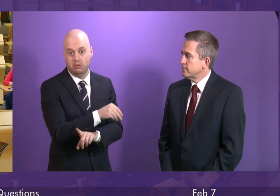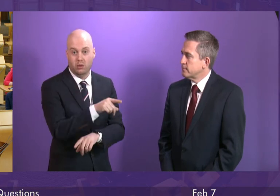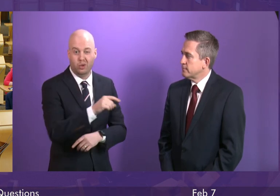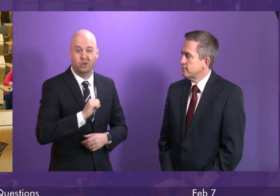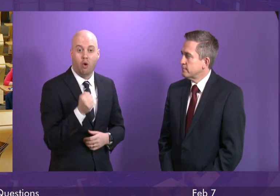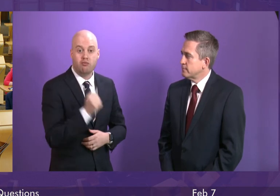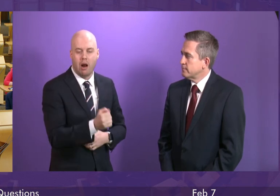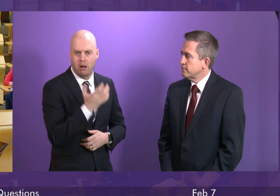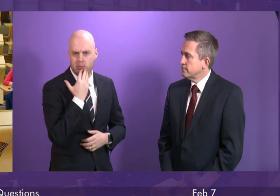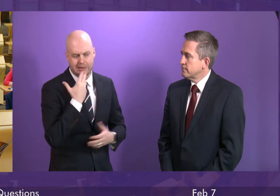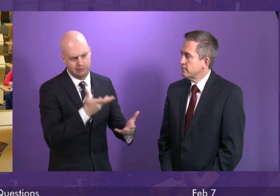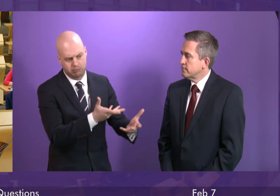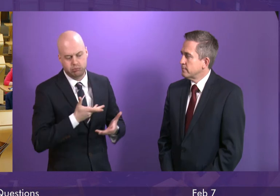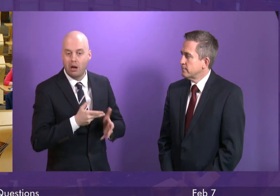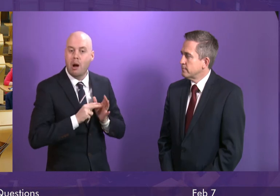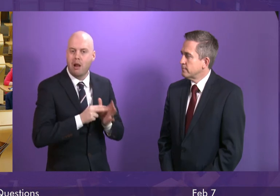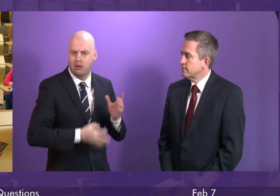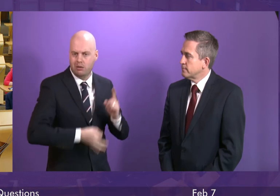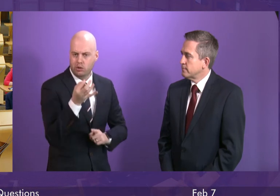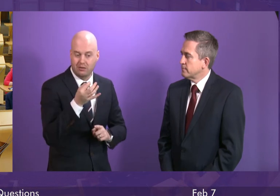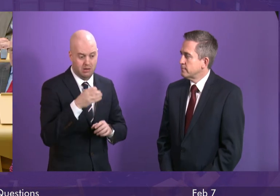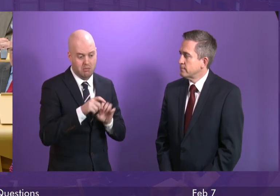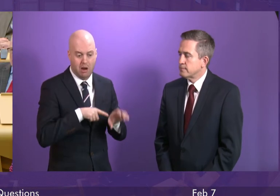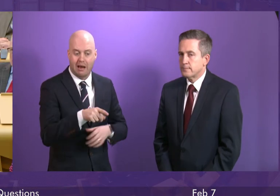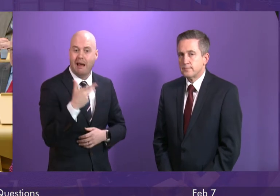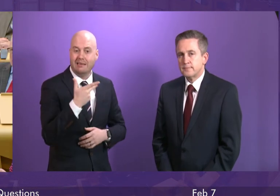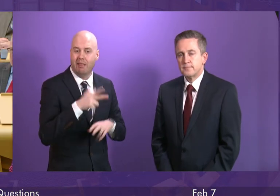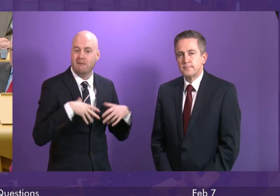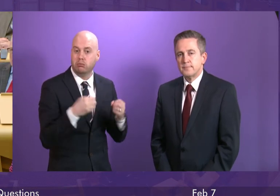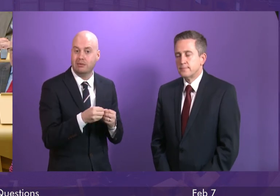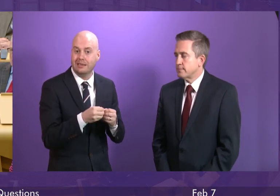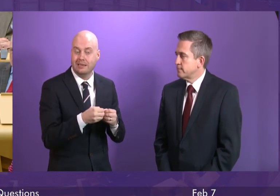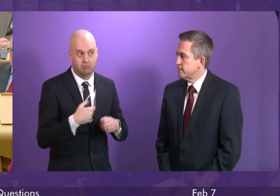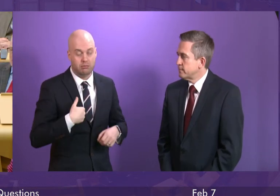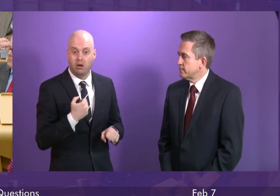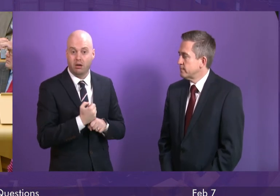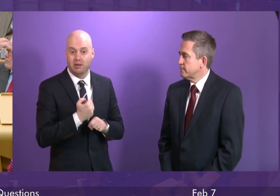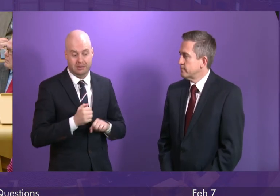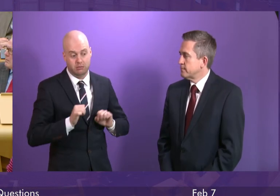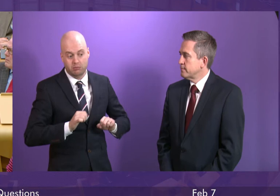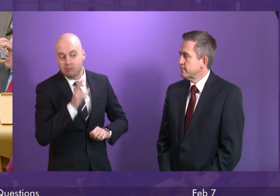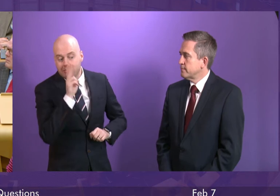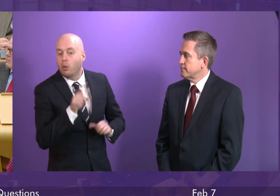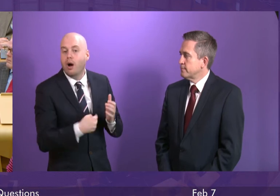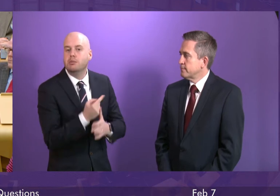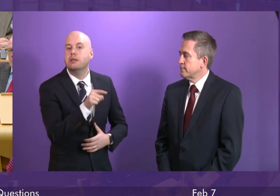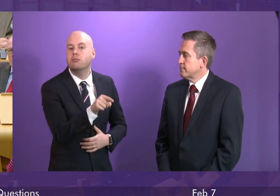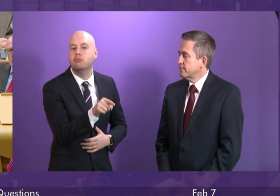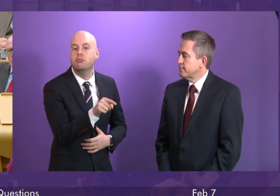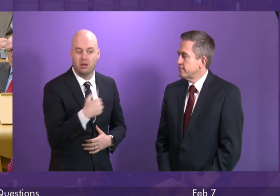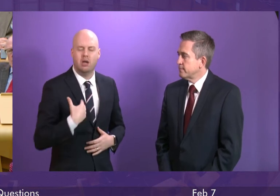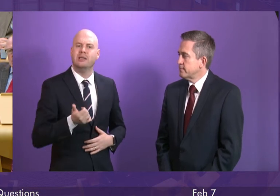a remedial plan by the 18th of February. And the Government will, of course, hold Scot Rail to that. We expect them to set out in that plan